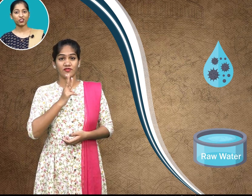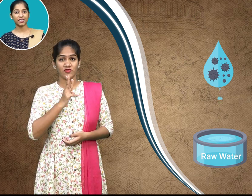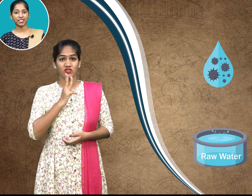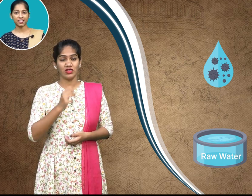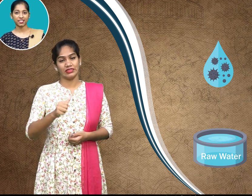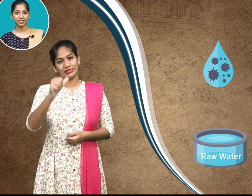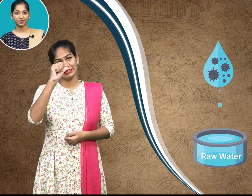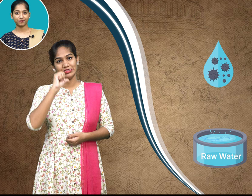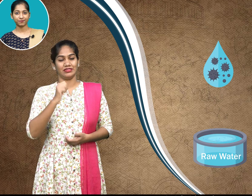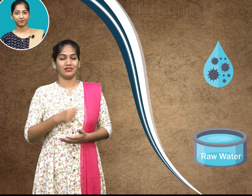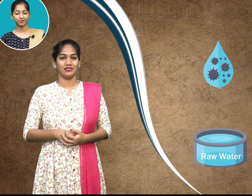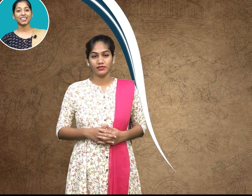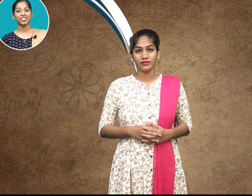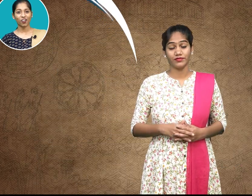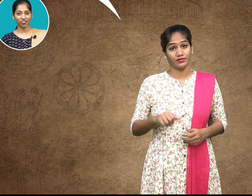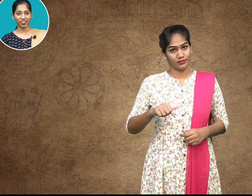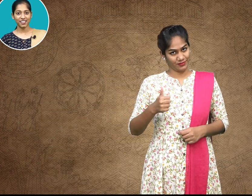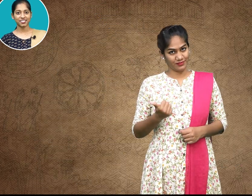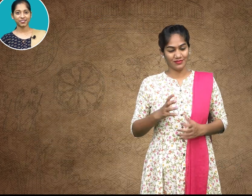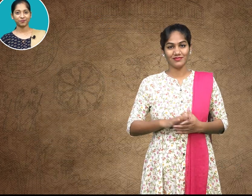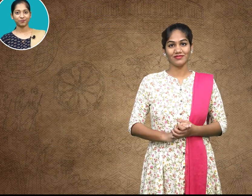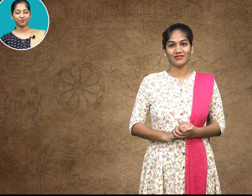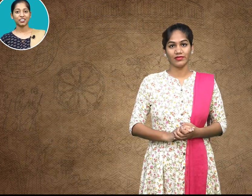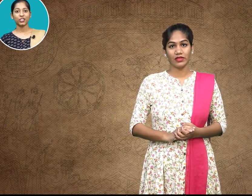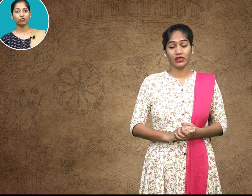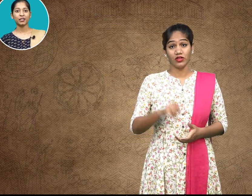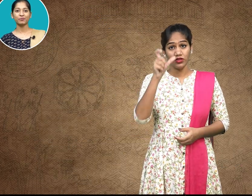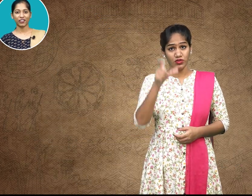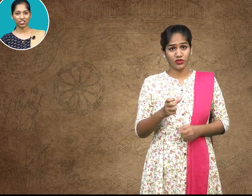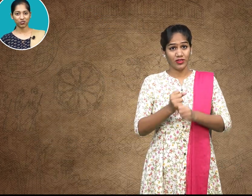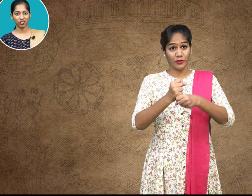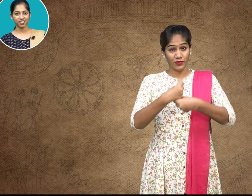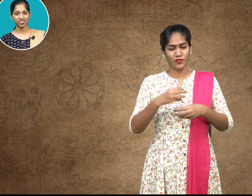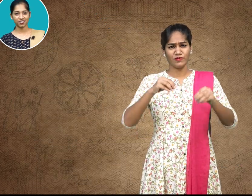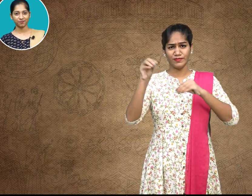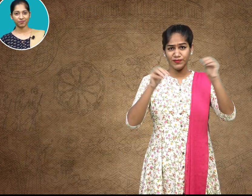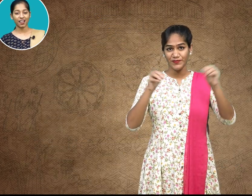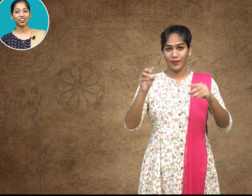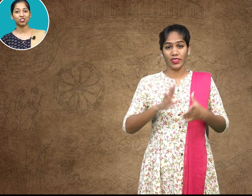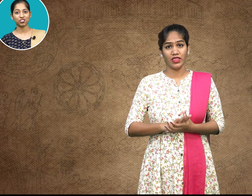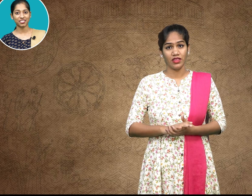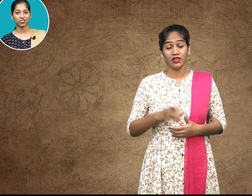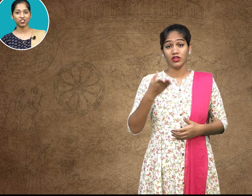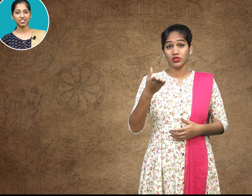drinking it in the contrast human made resources are those resources